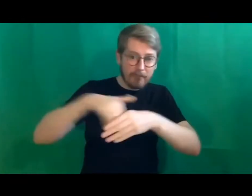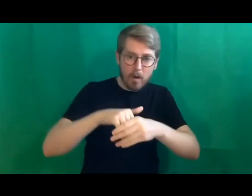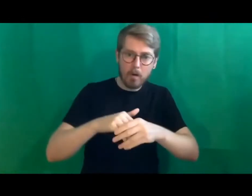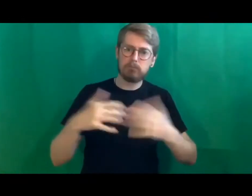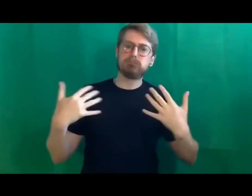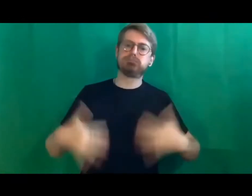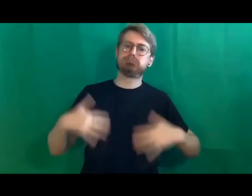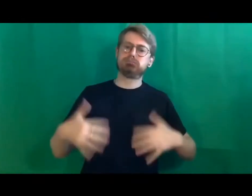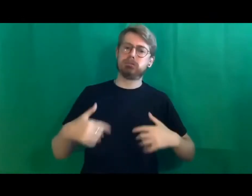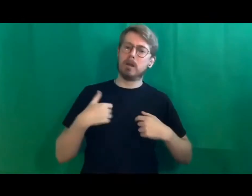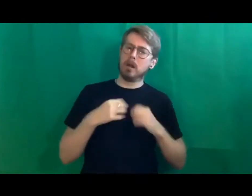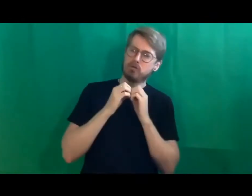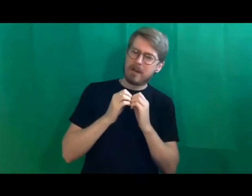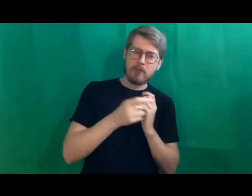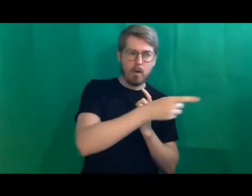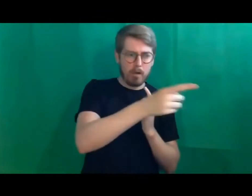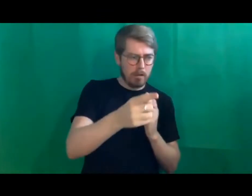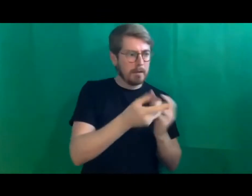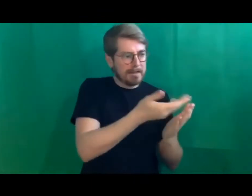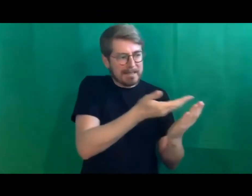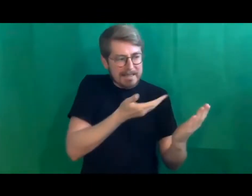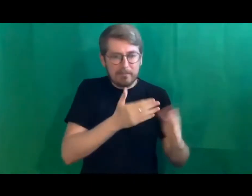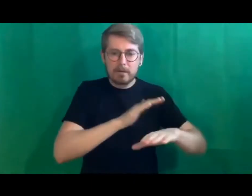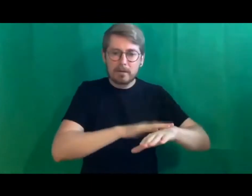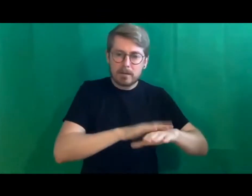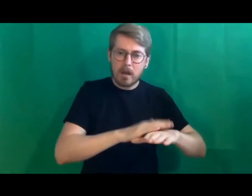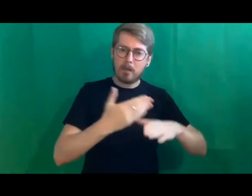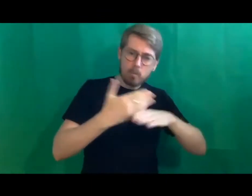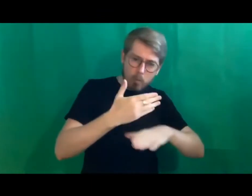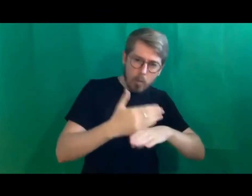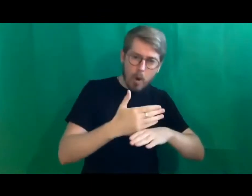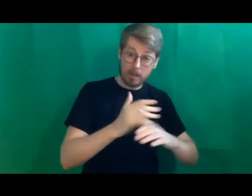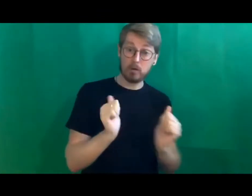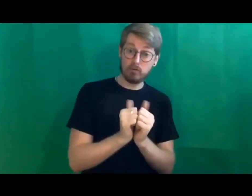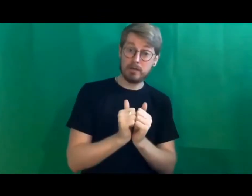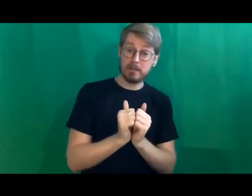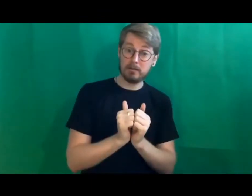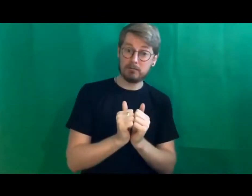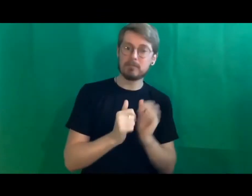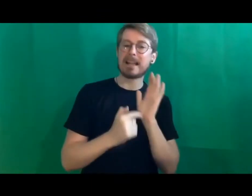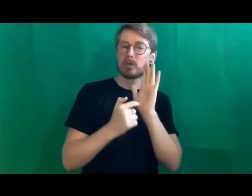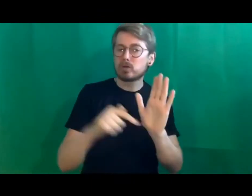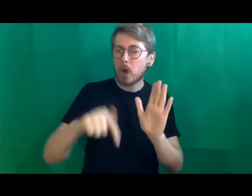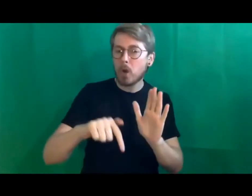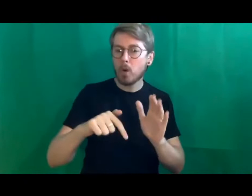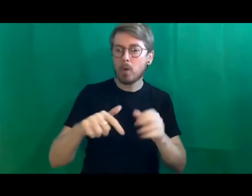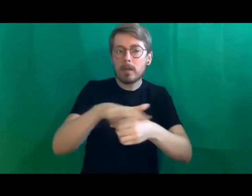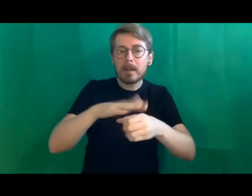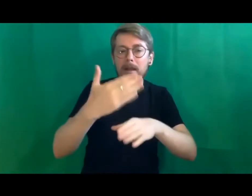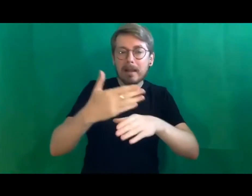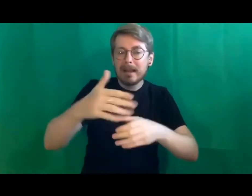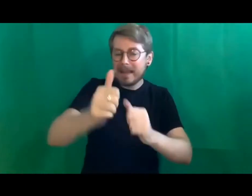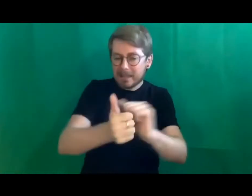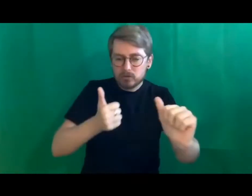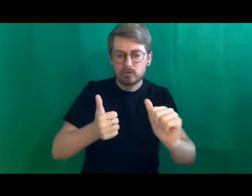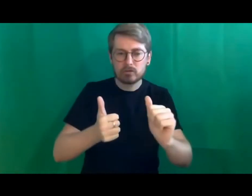the time in it and putting their name to it as it's a real chance to establish the industry's core values and what we believe in and also what we